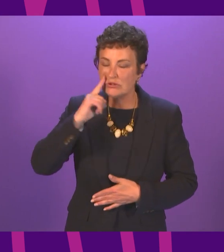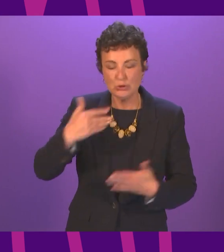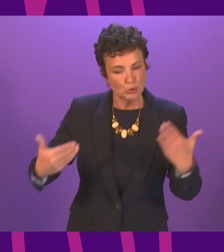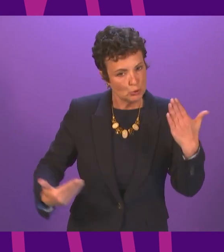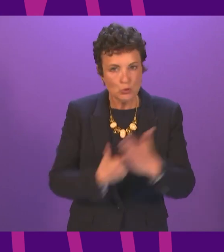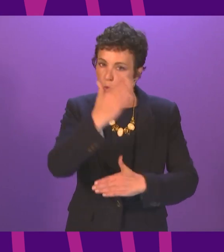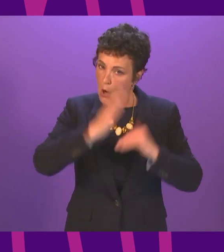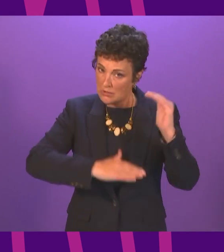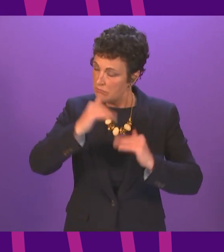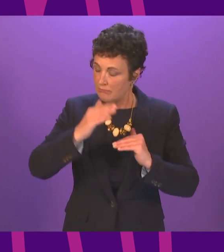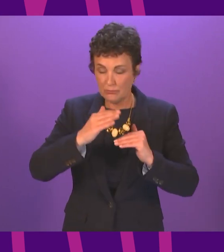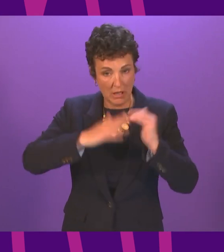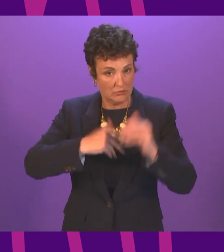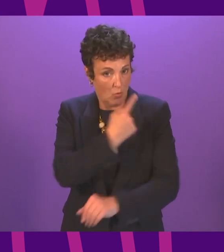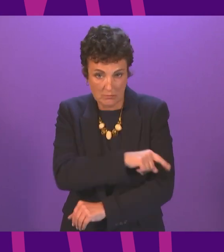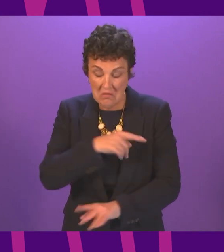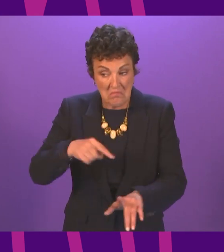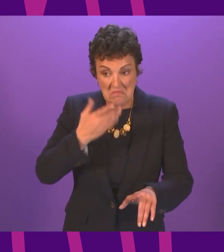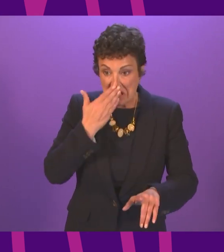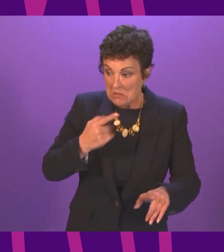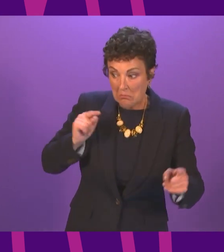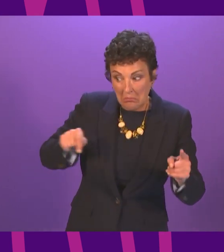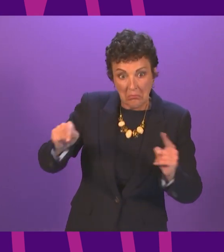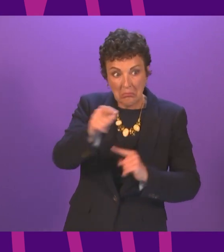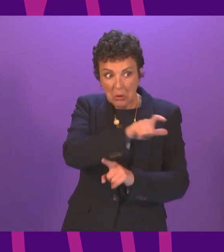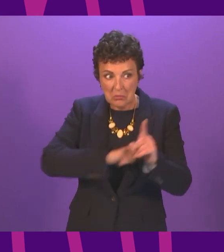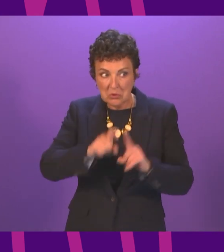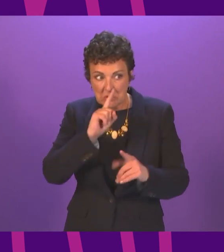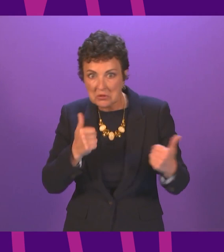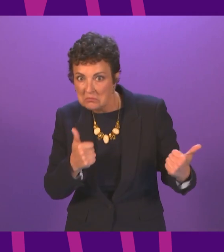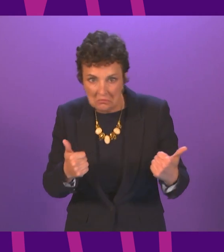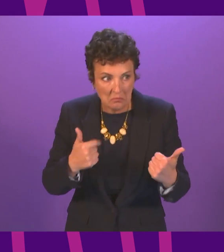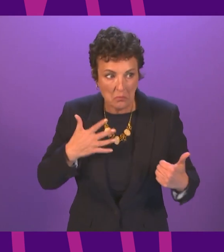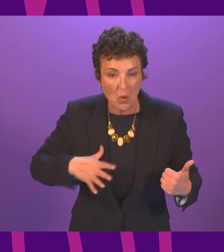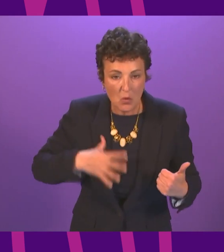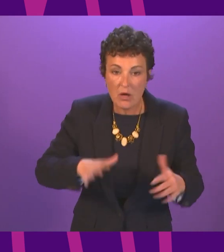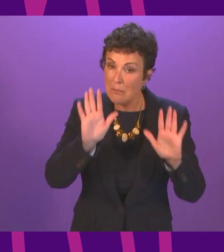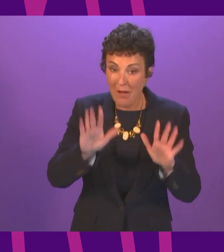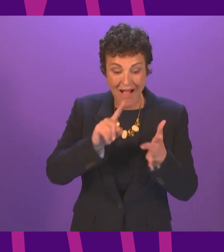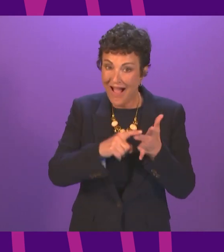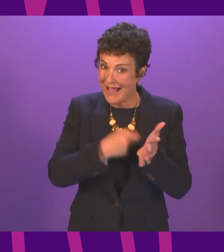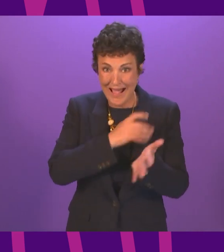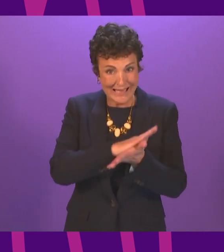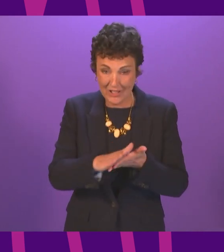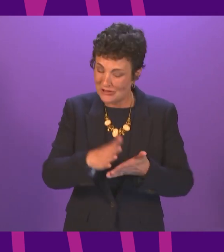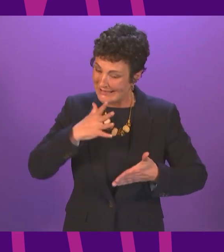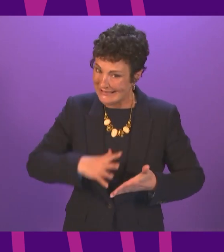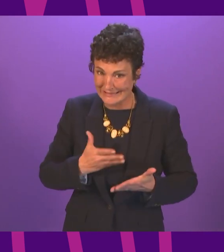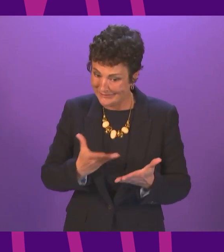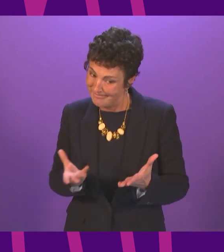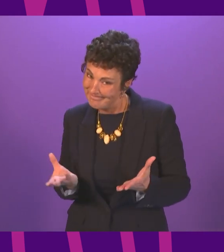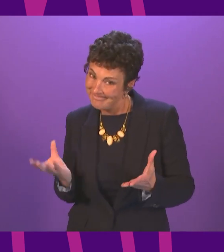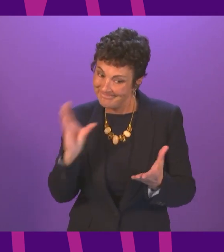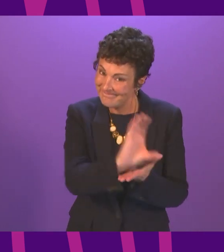for that particular idea is growing in the community however until such times as that happens the IRH does need substantial investment